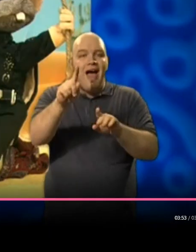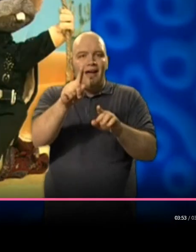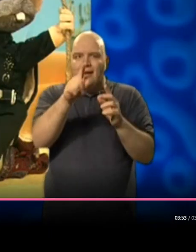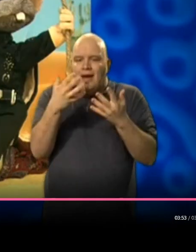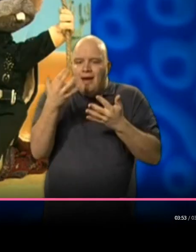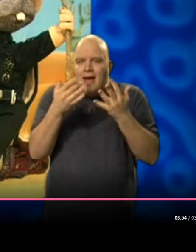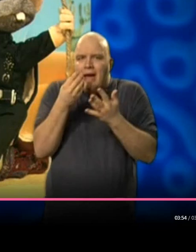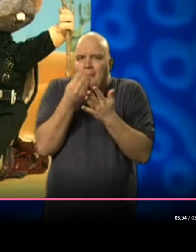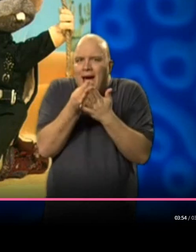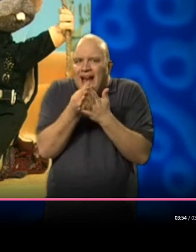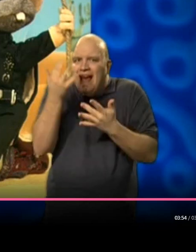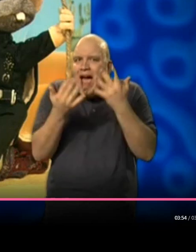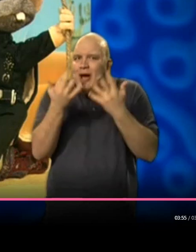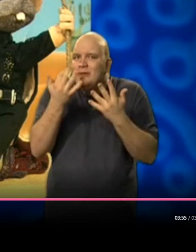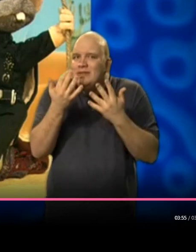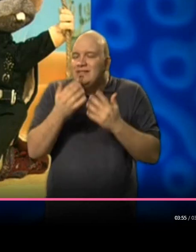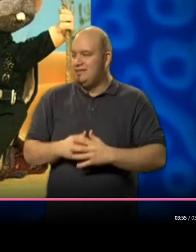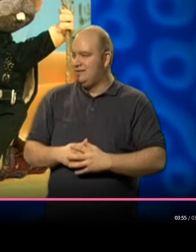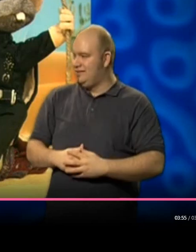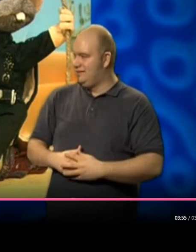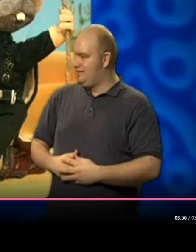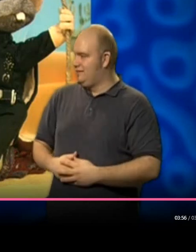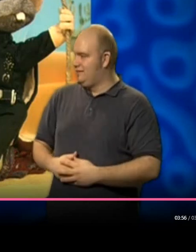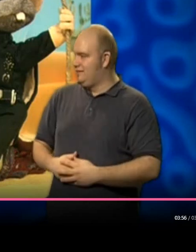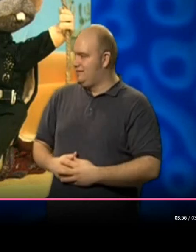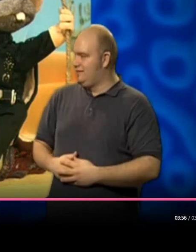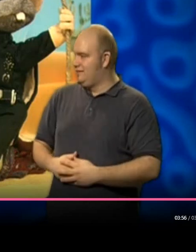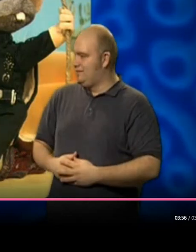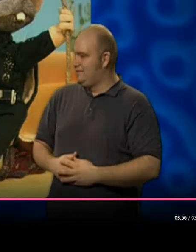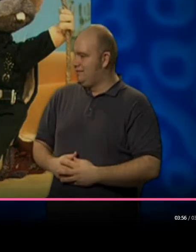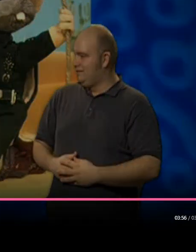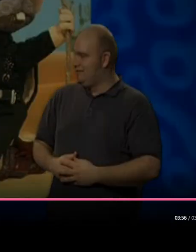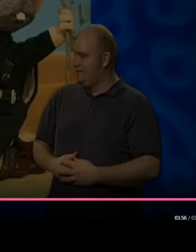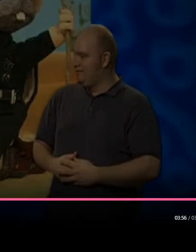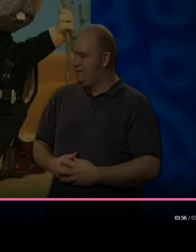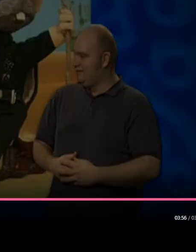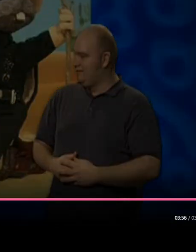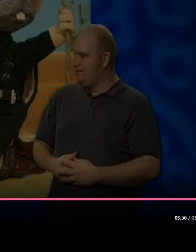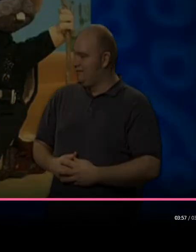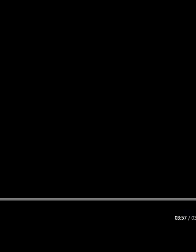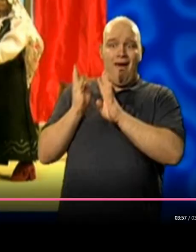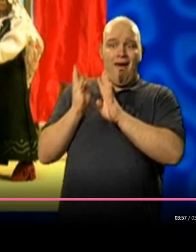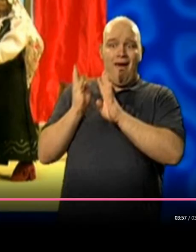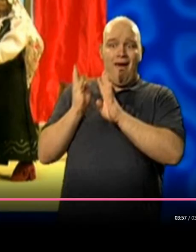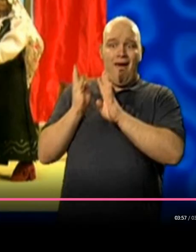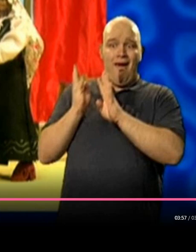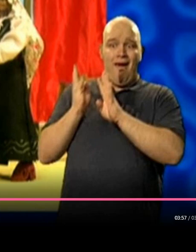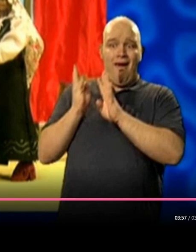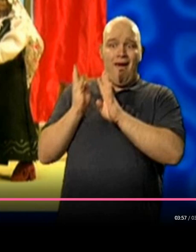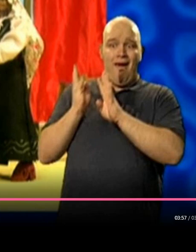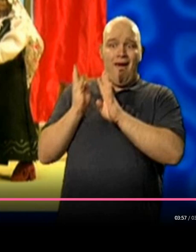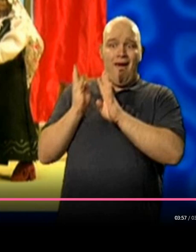keep counting! Yay! Muchas gracias. Terima kasih. You